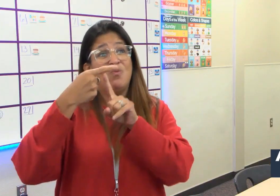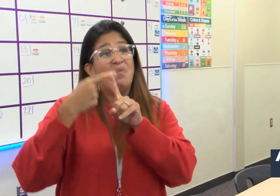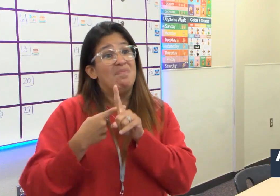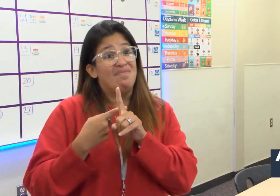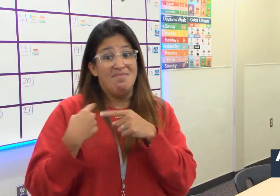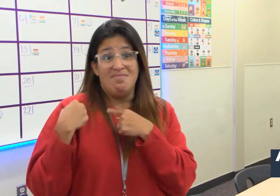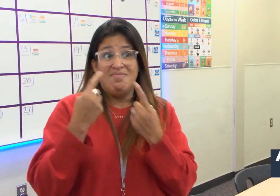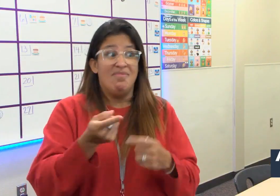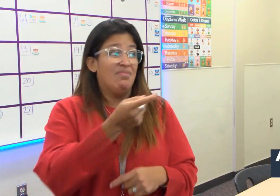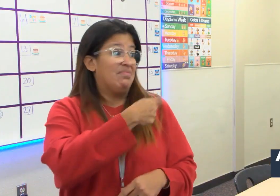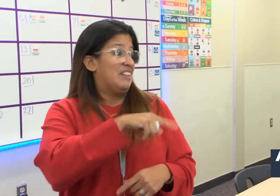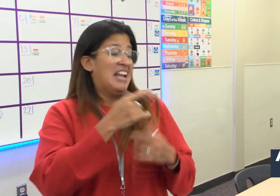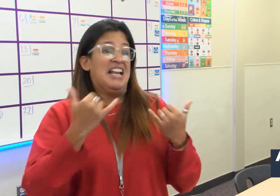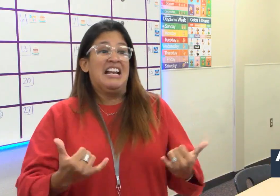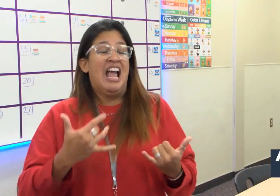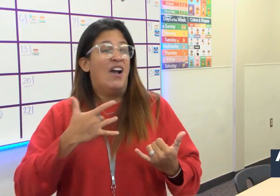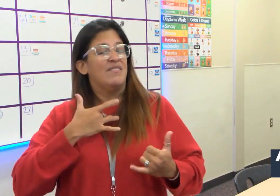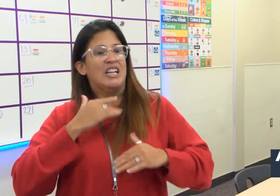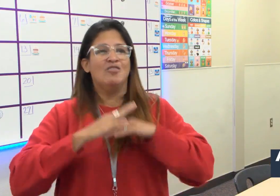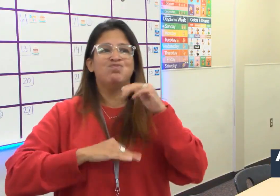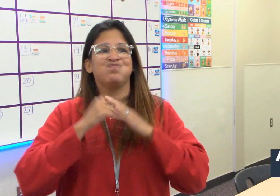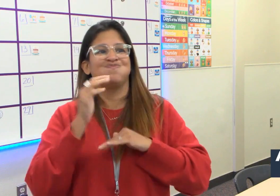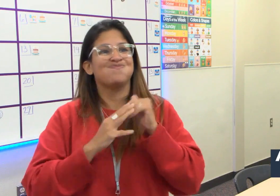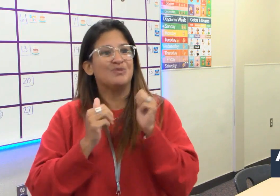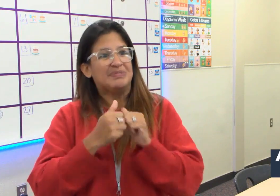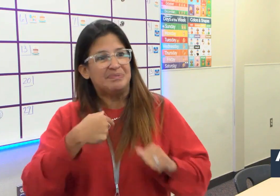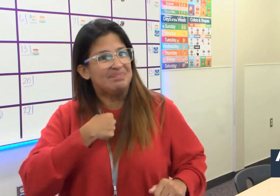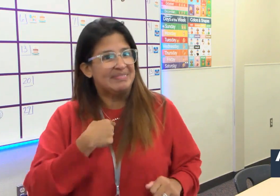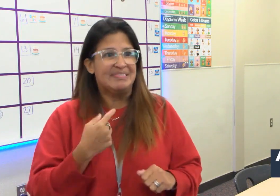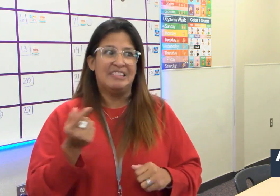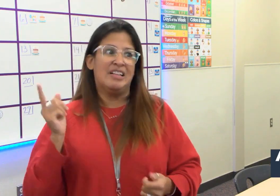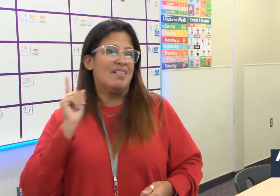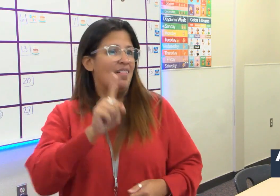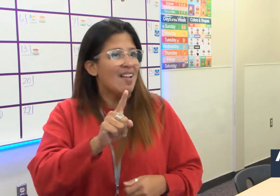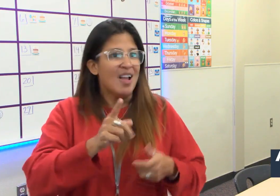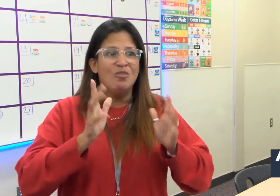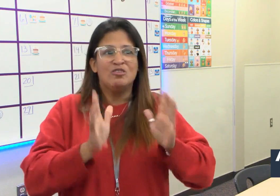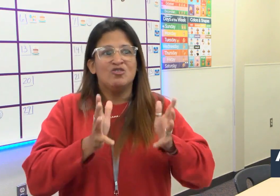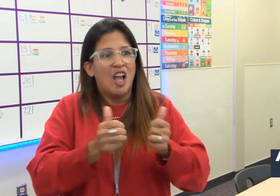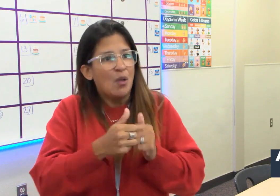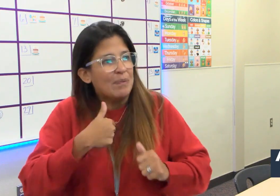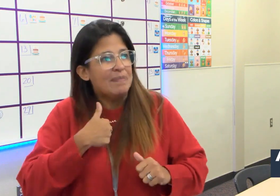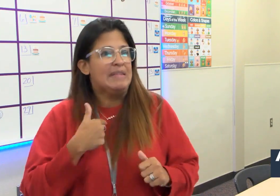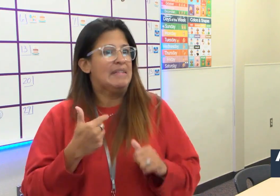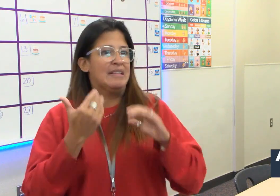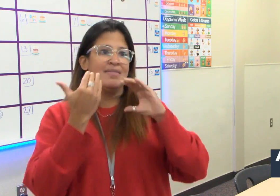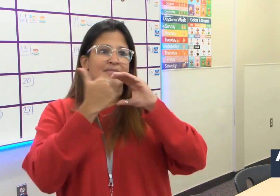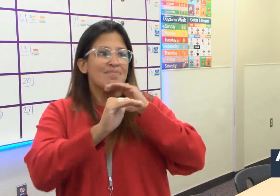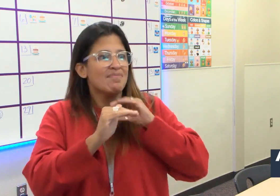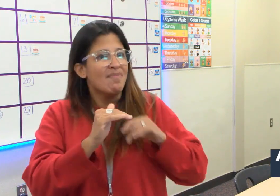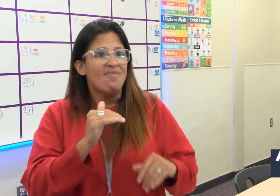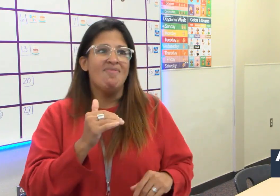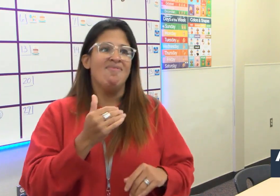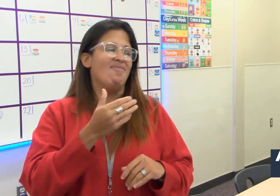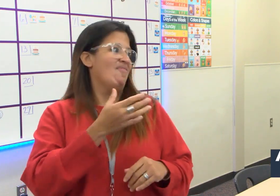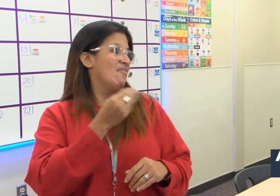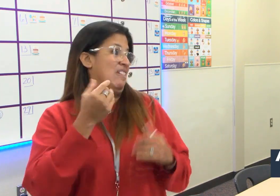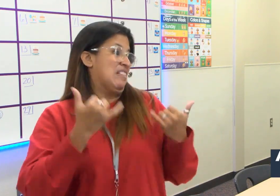So, so far for the past month or so, you know, they're just more comfortable now with me that we've been here at school. They come up and chat with me. They feel